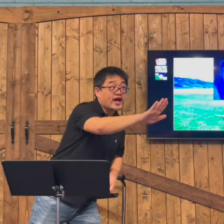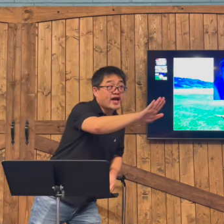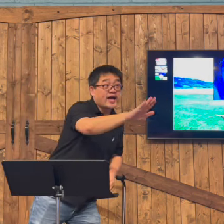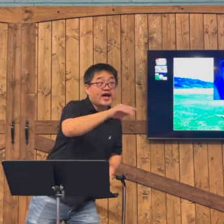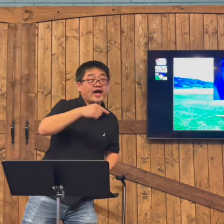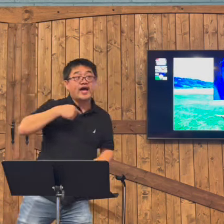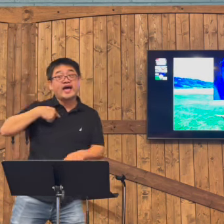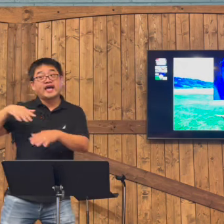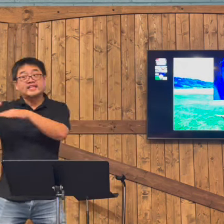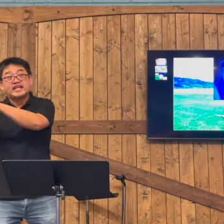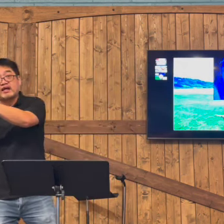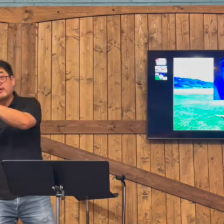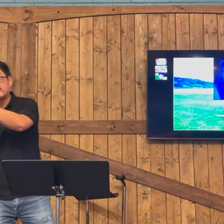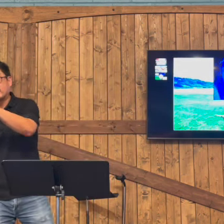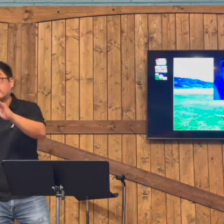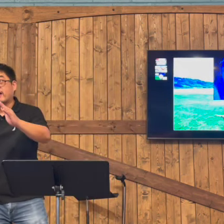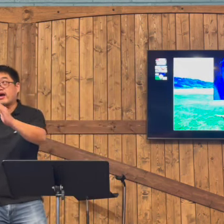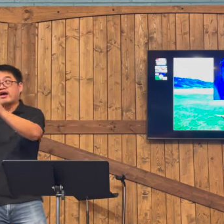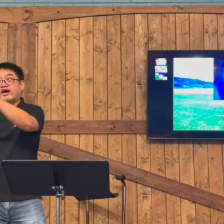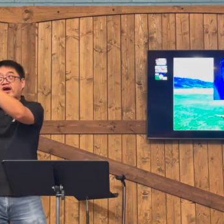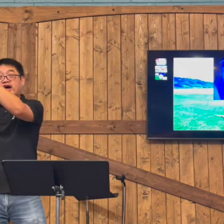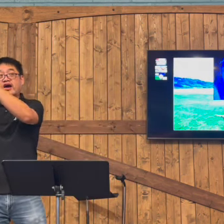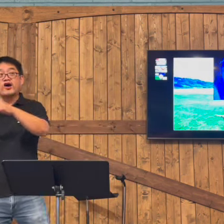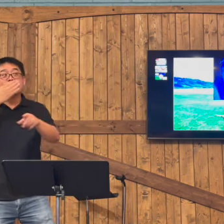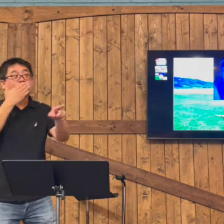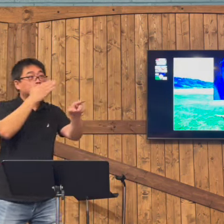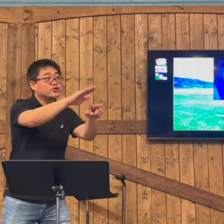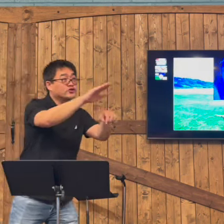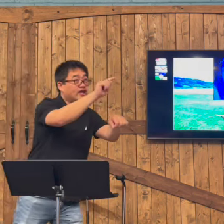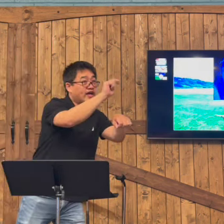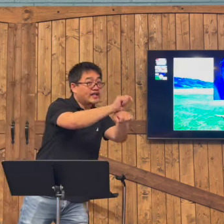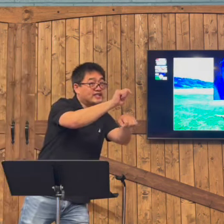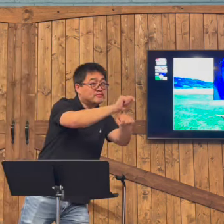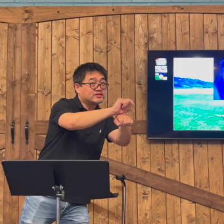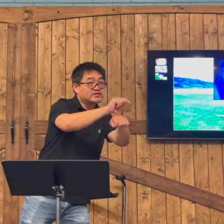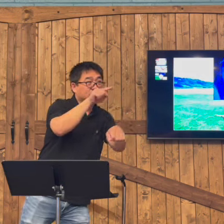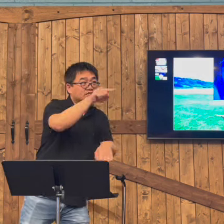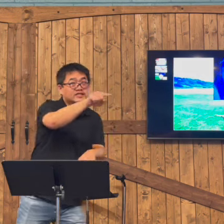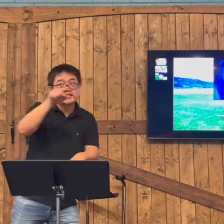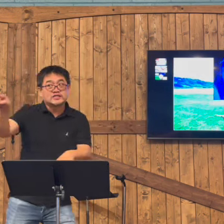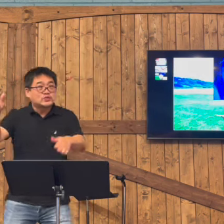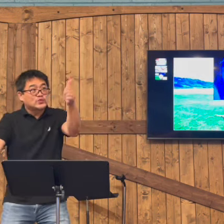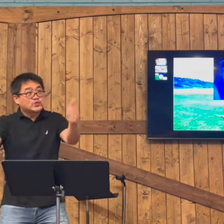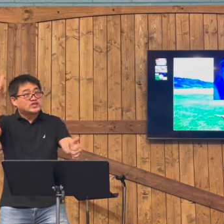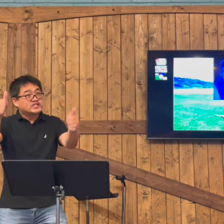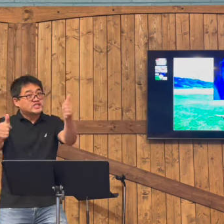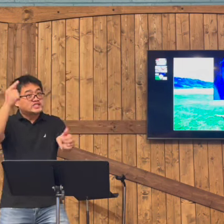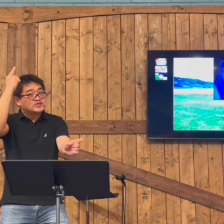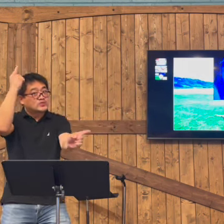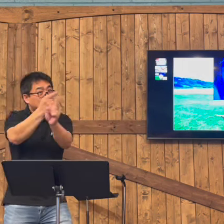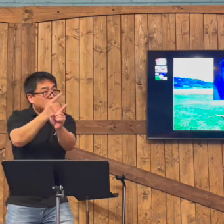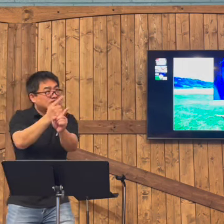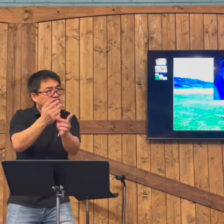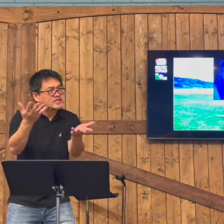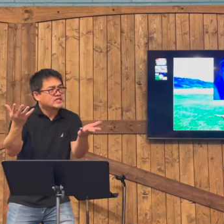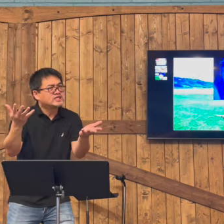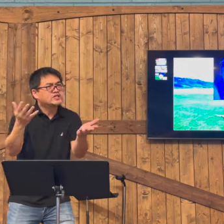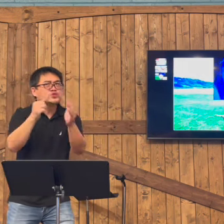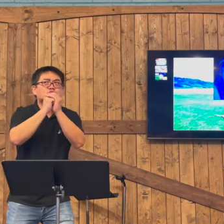distract him. And said so where should we worship? She wanted to know should we worship the mountain in